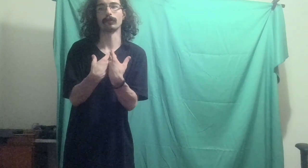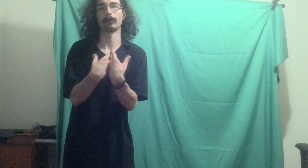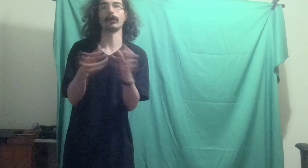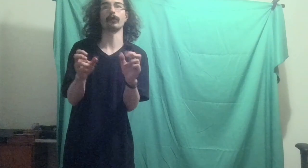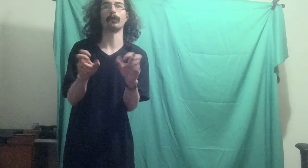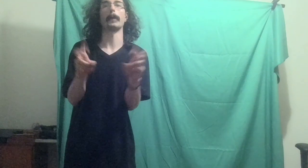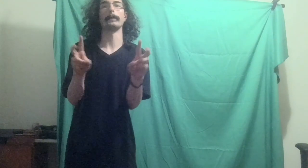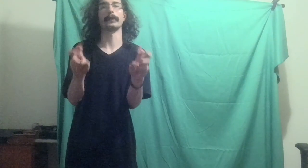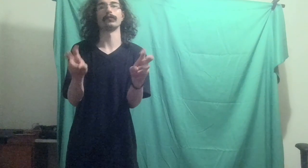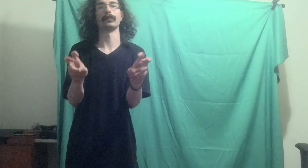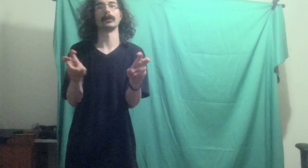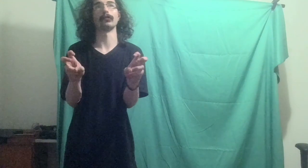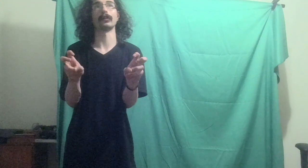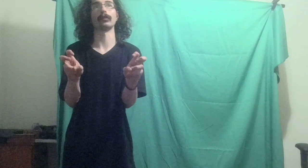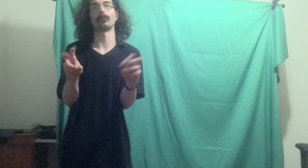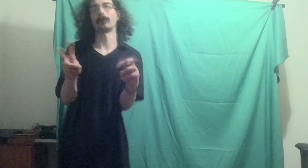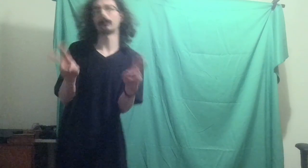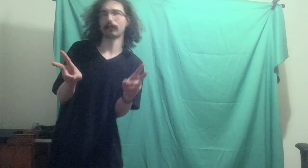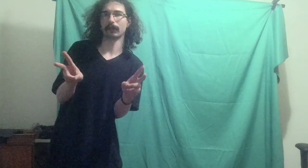clinical best videos of the world thinks,